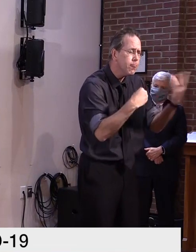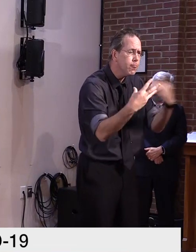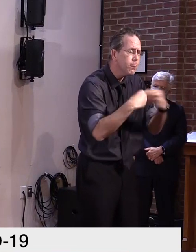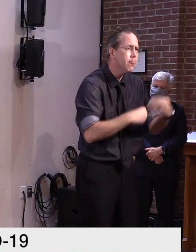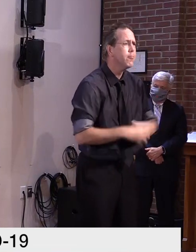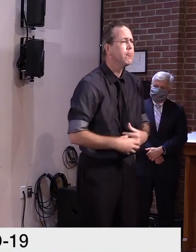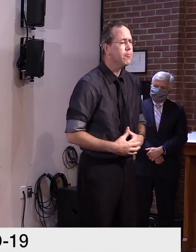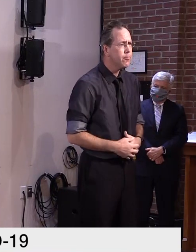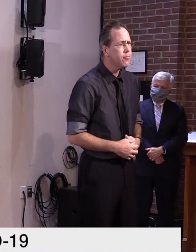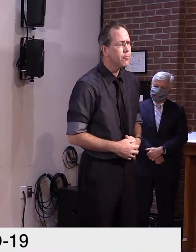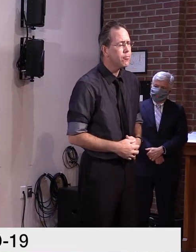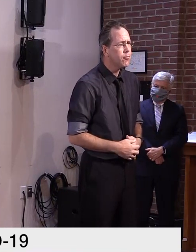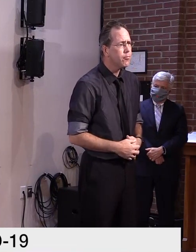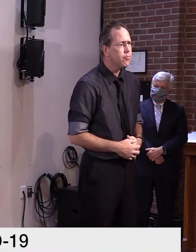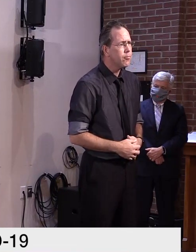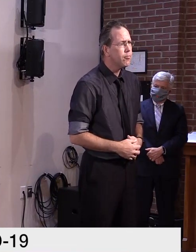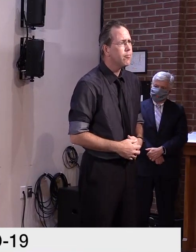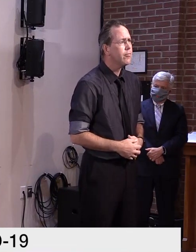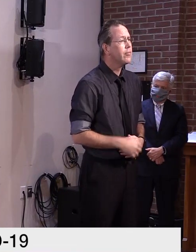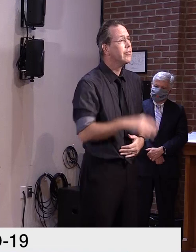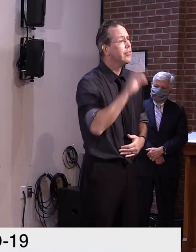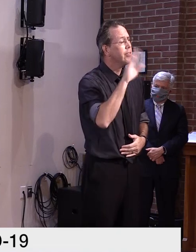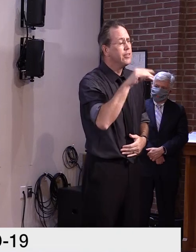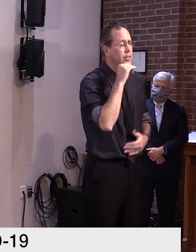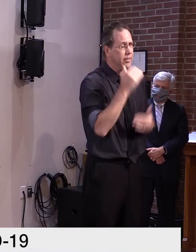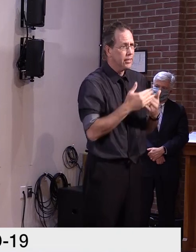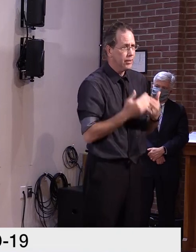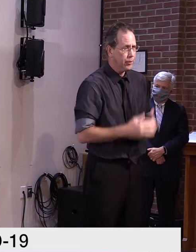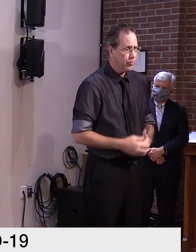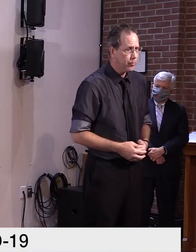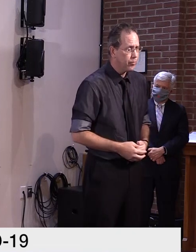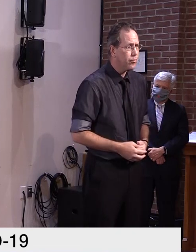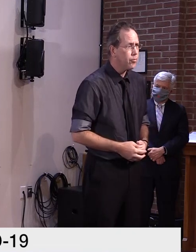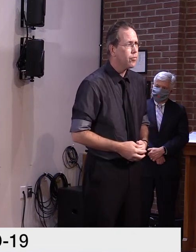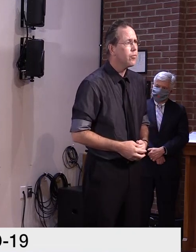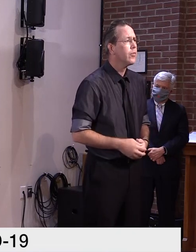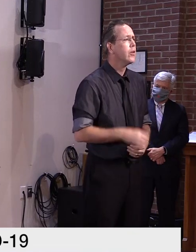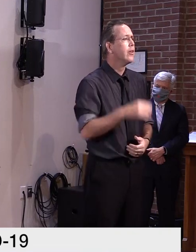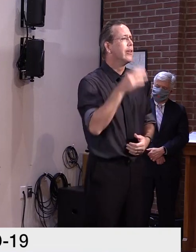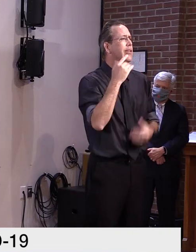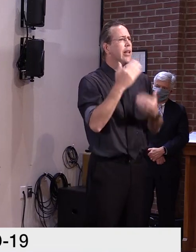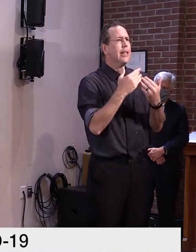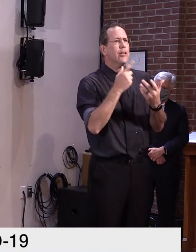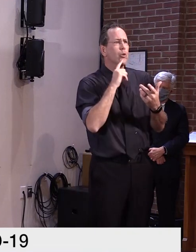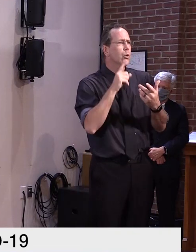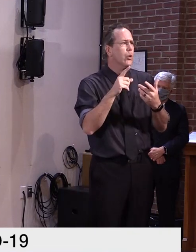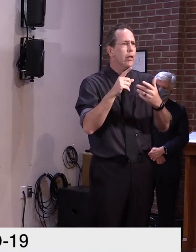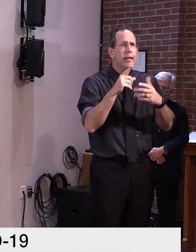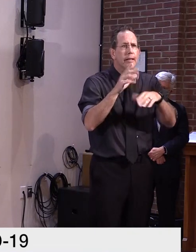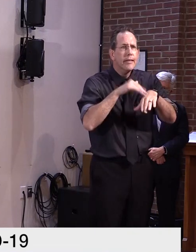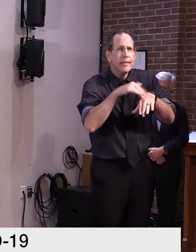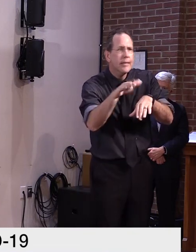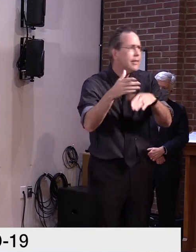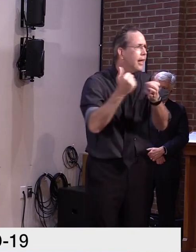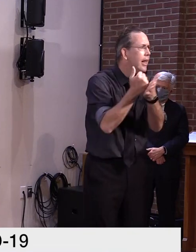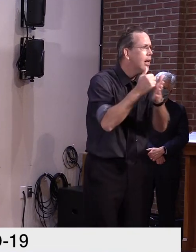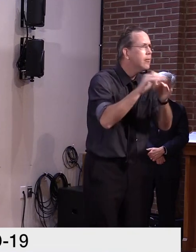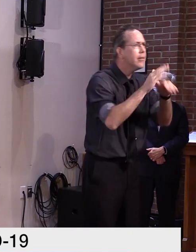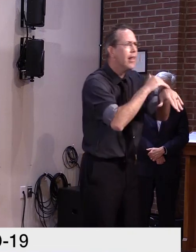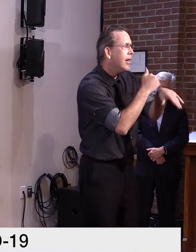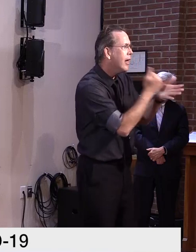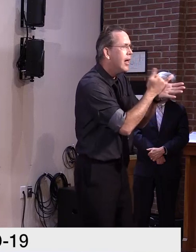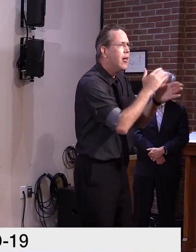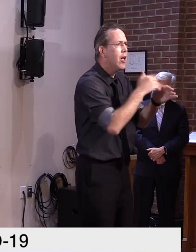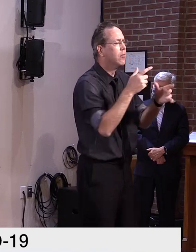This won't be easy. And like our response on the health side, it will take hard work, creativity, some